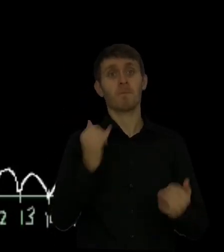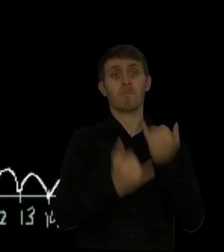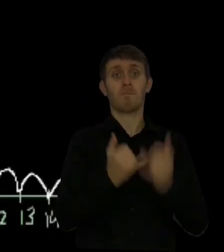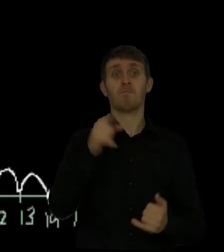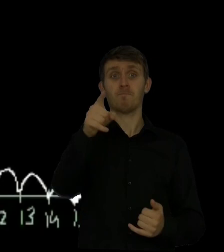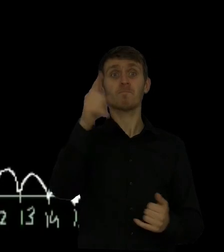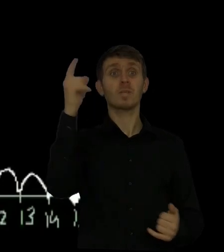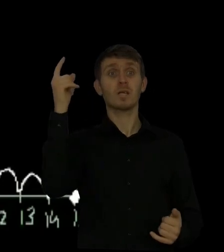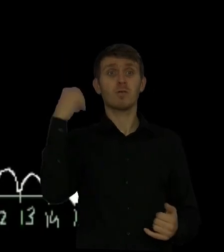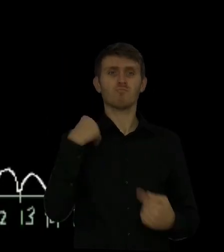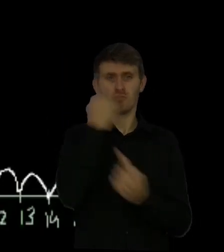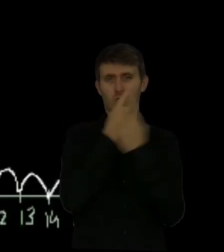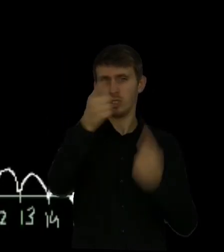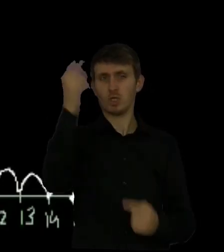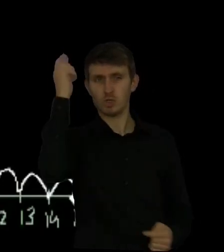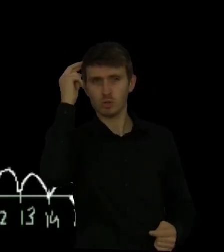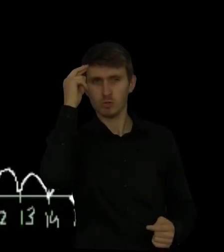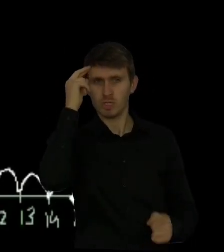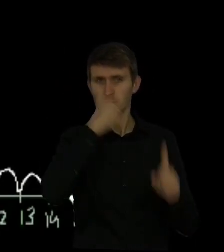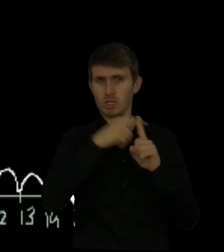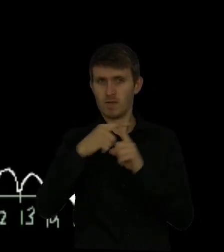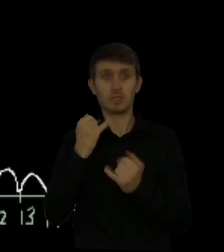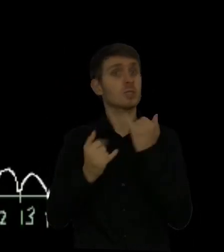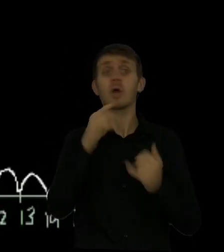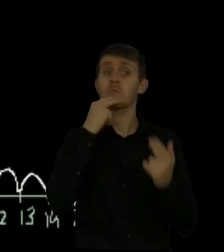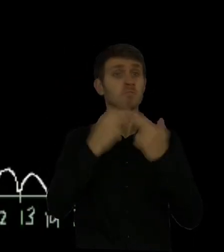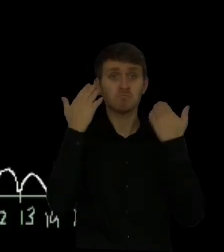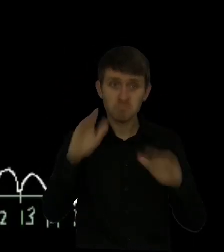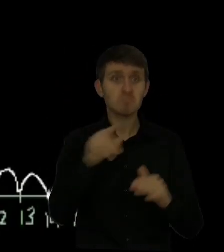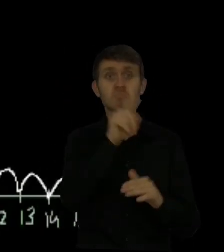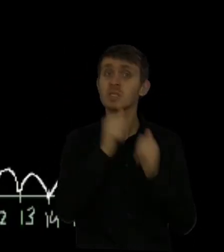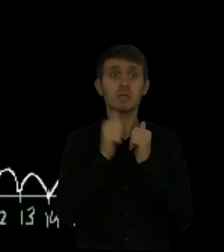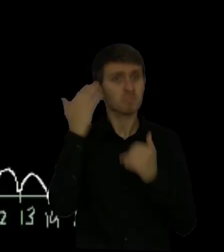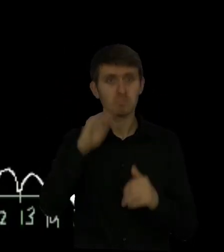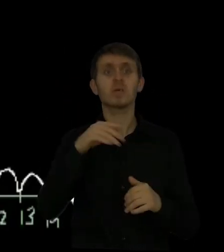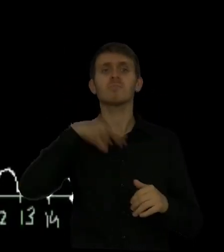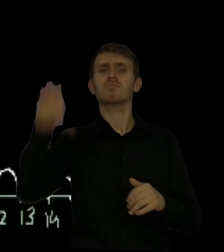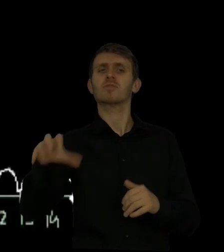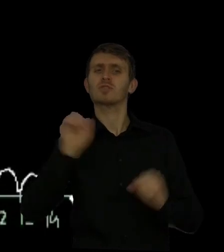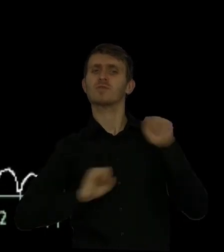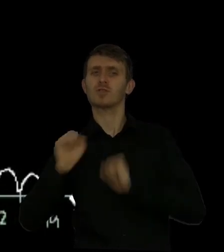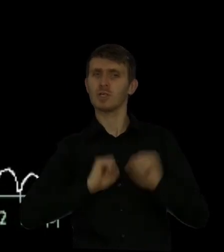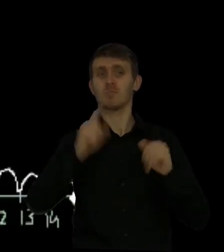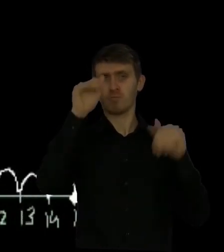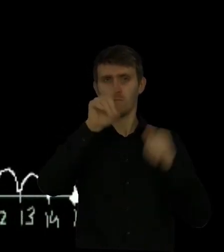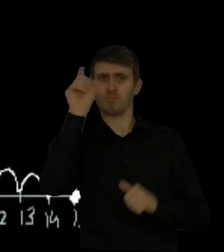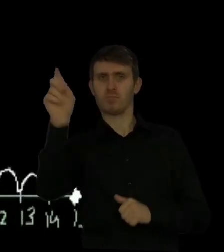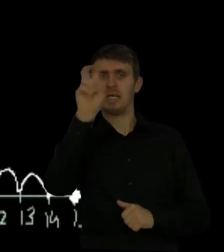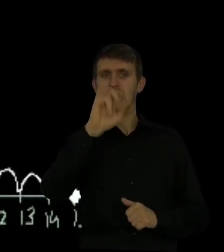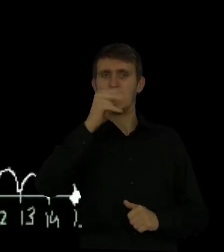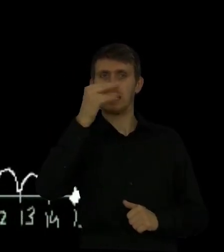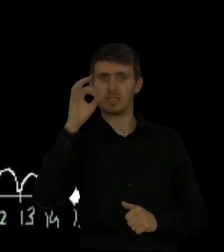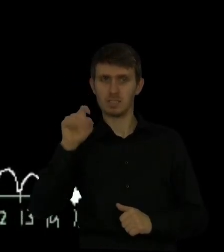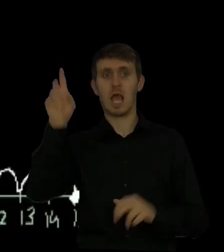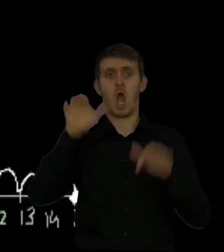easy. Because you're going to learn it so fast. So anyway, I think you have an idea. If you don't know the answer to any of the